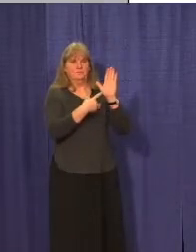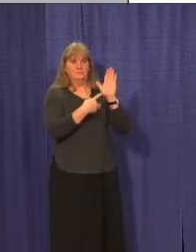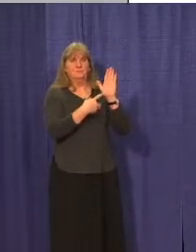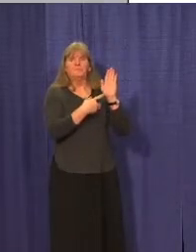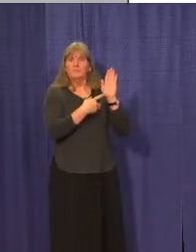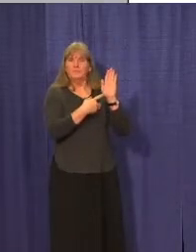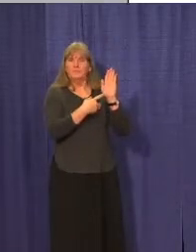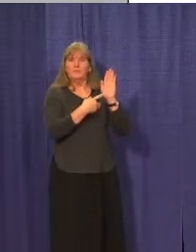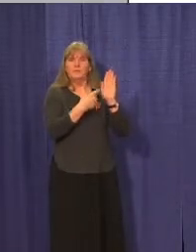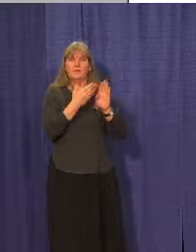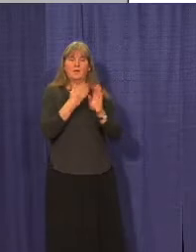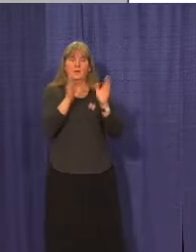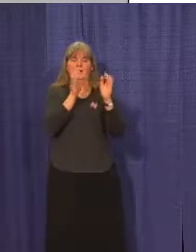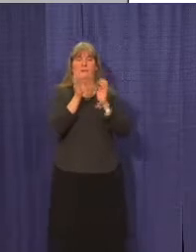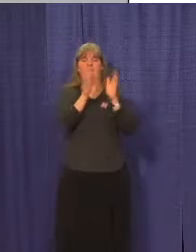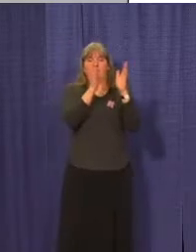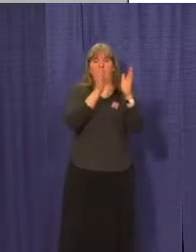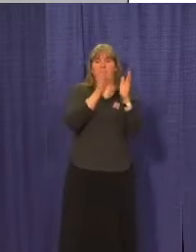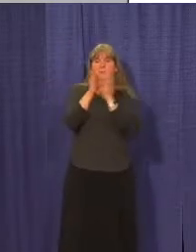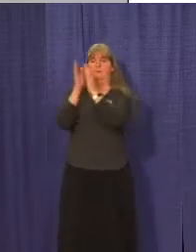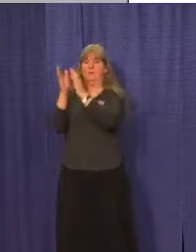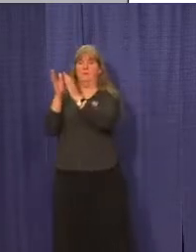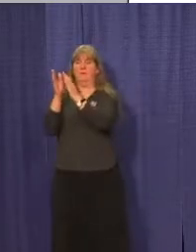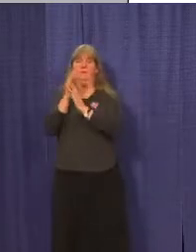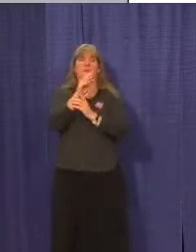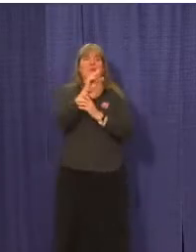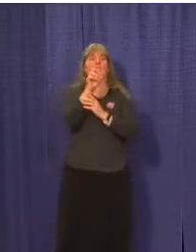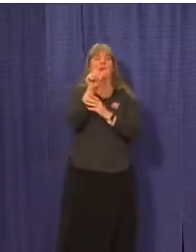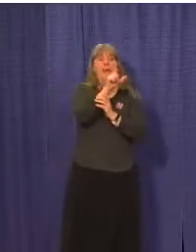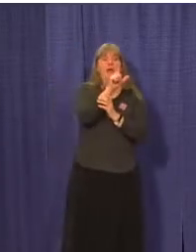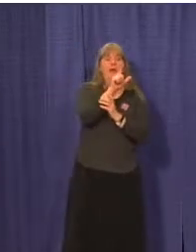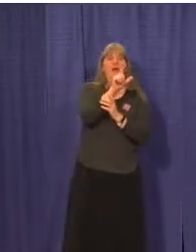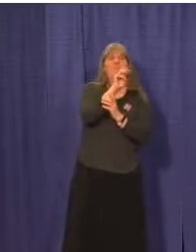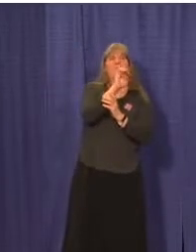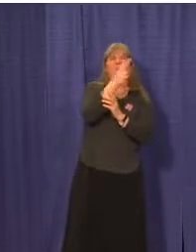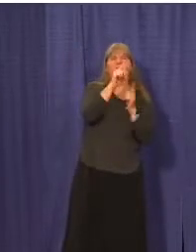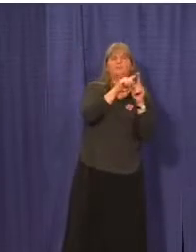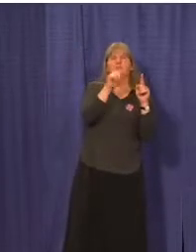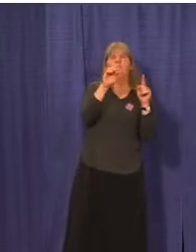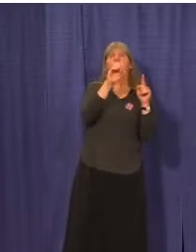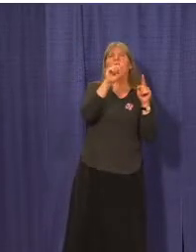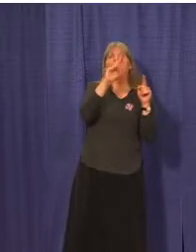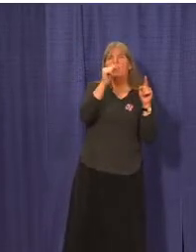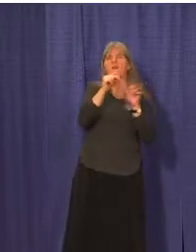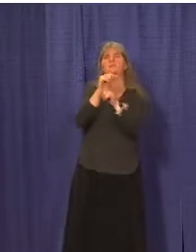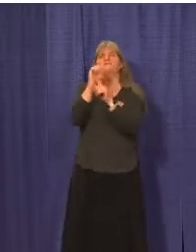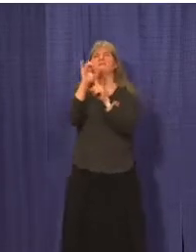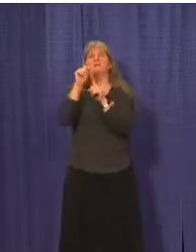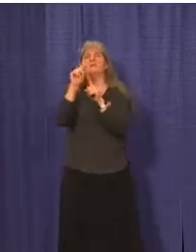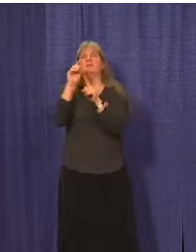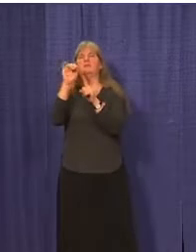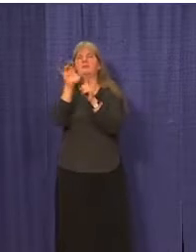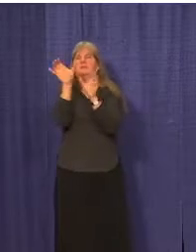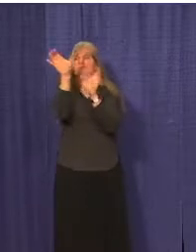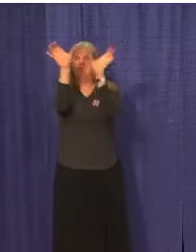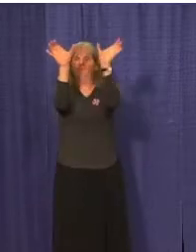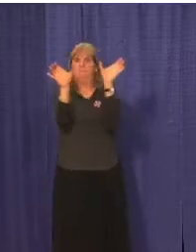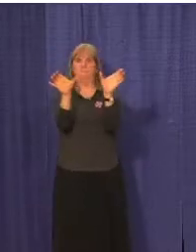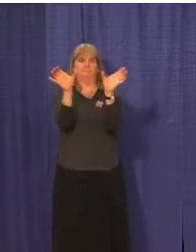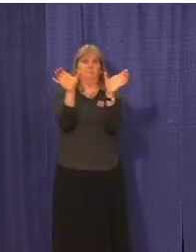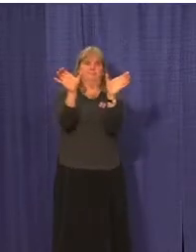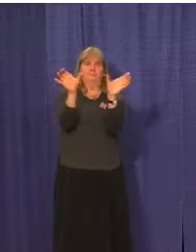again, the earlier cases and the later cases. Earlier on the left, later cases on the right. And what we've seen